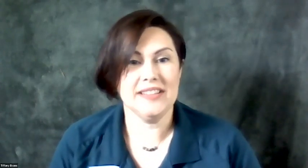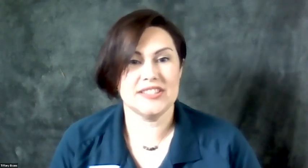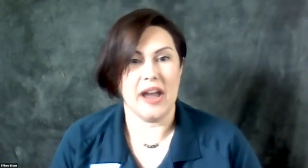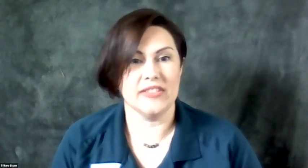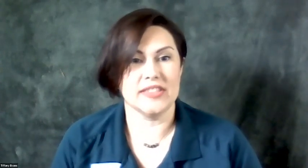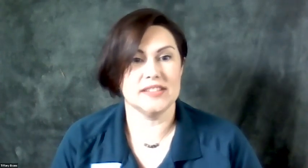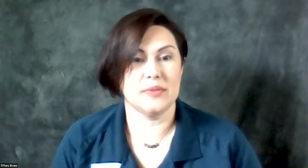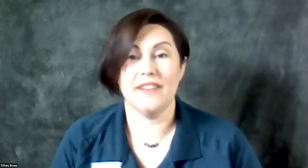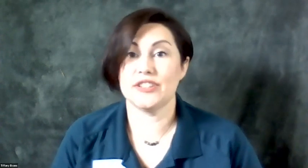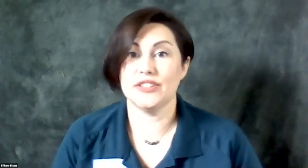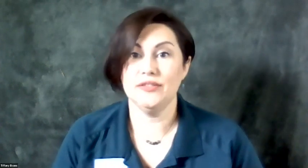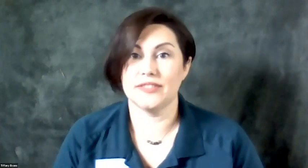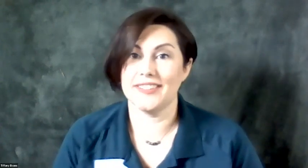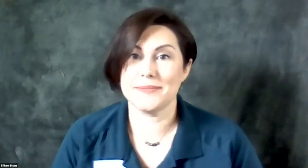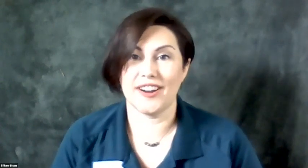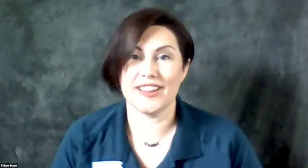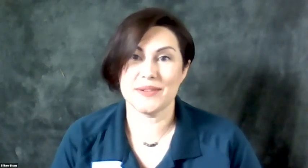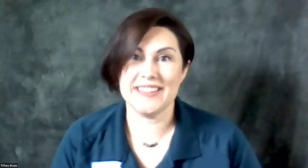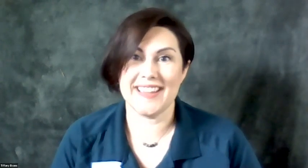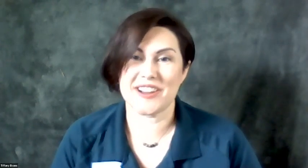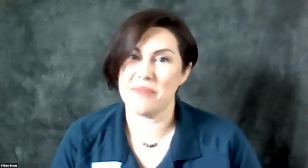do you have at the zoo? We have two. Their names are Ngozi and Kamara.